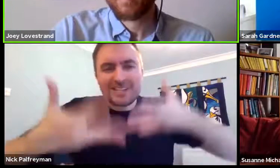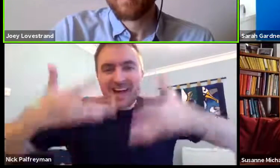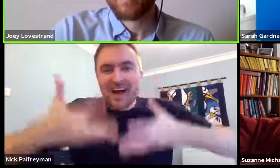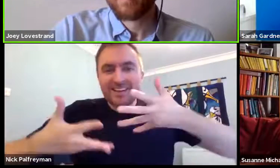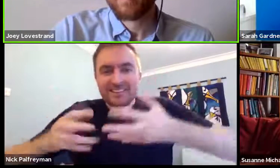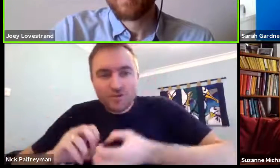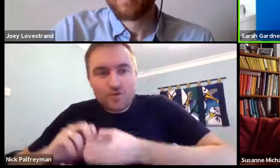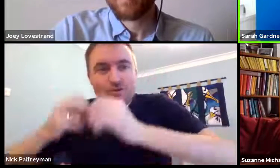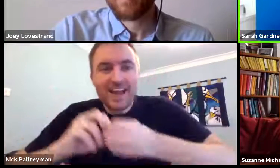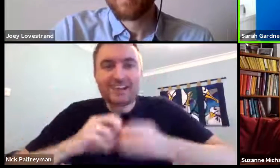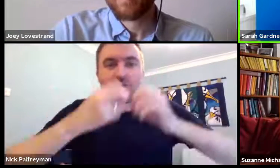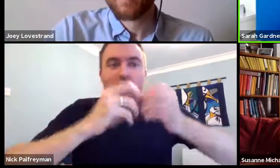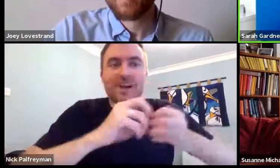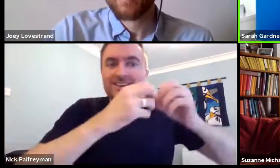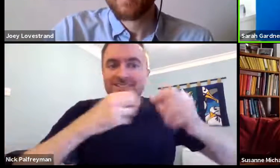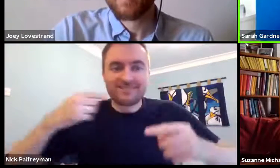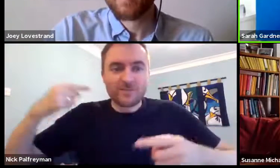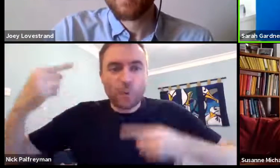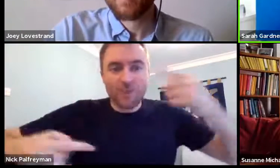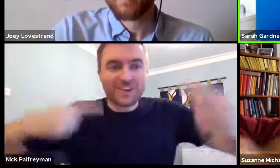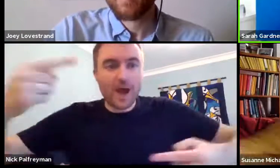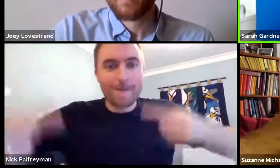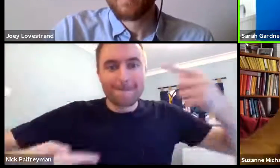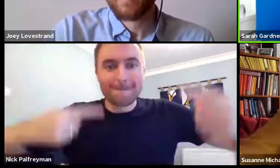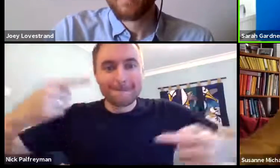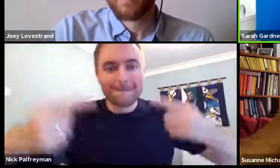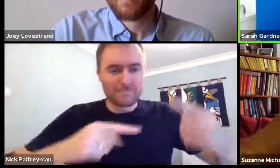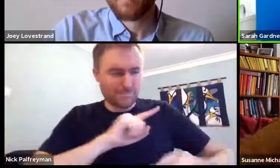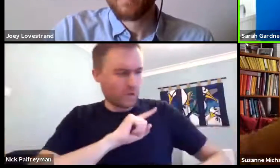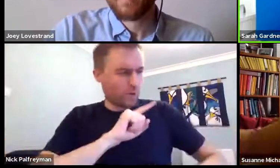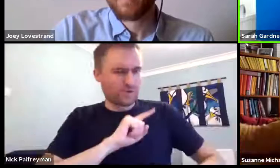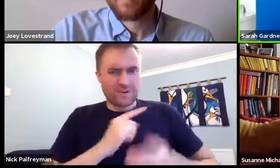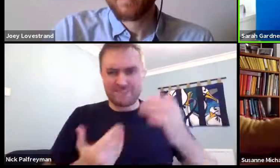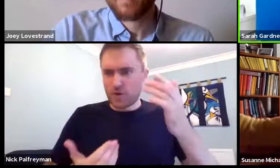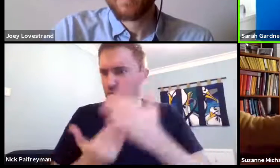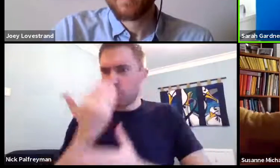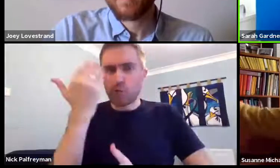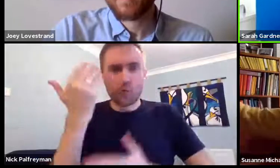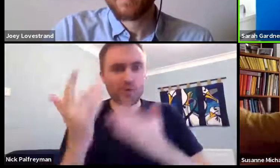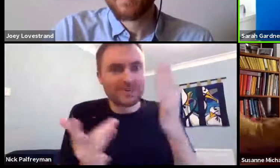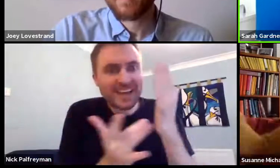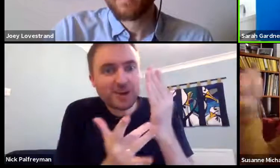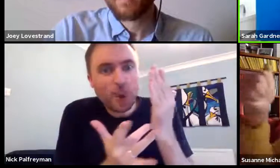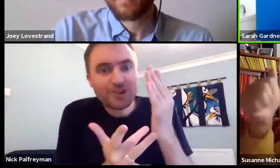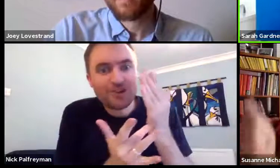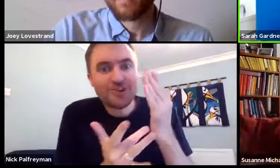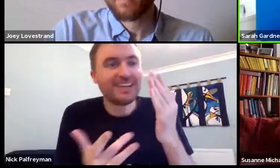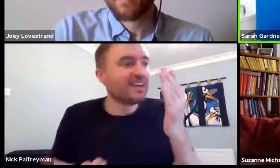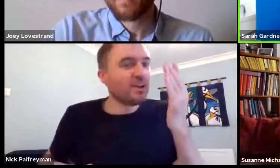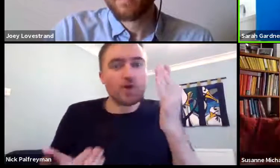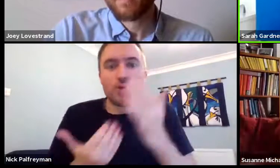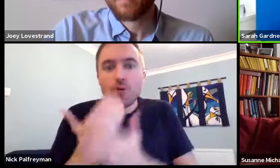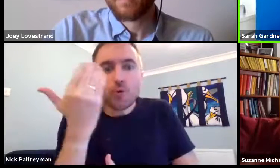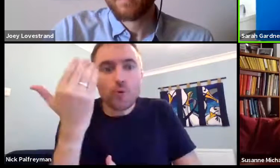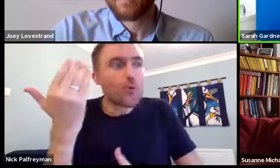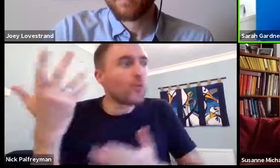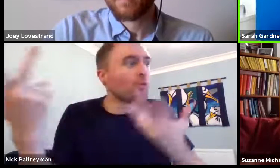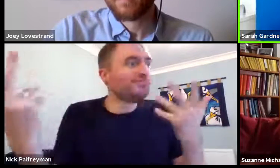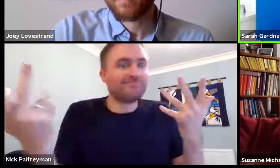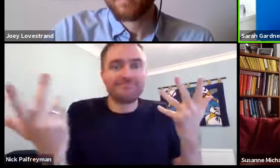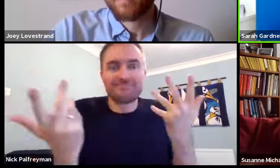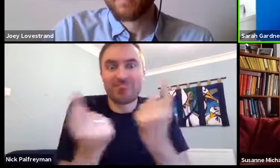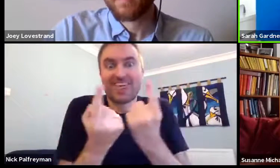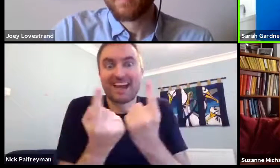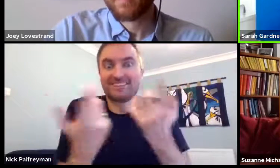You know, Basindo really, you know, new signs are created. Things the time because